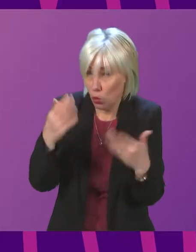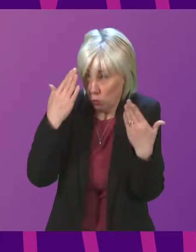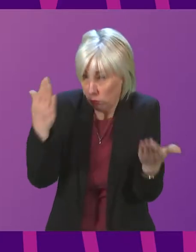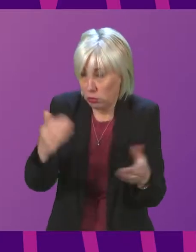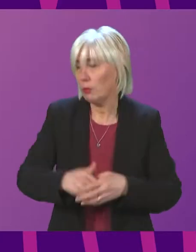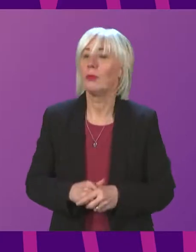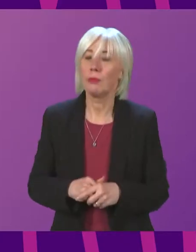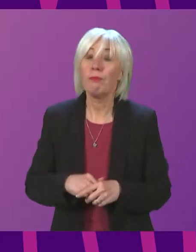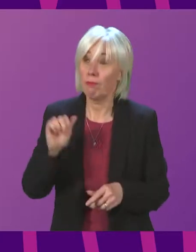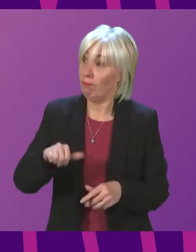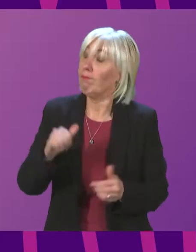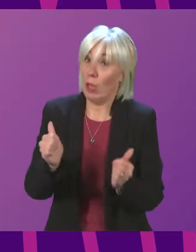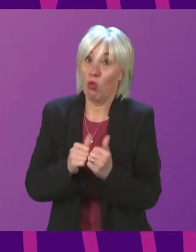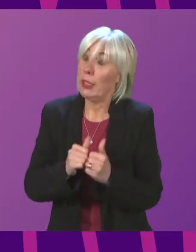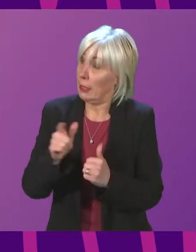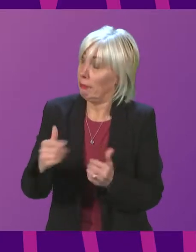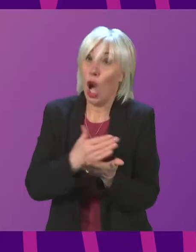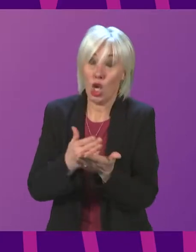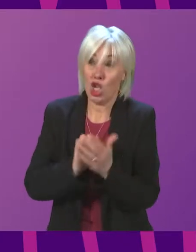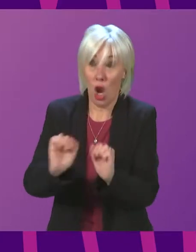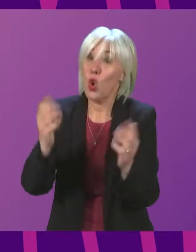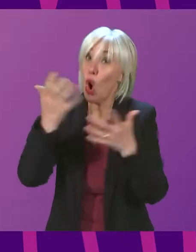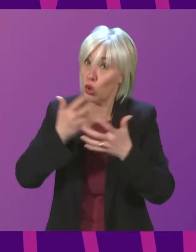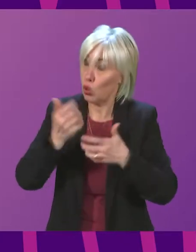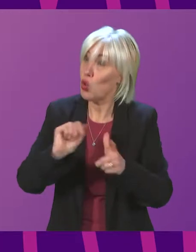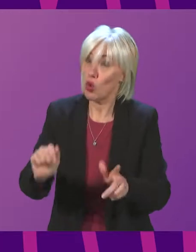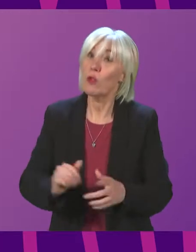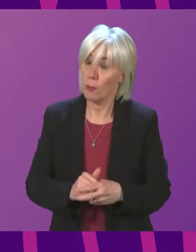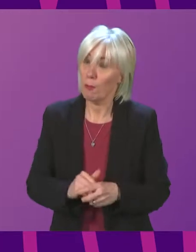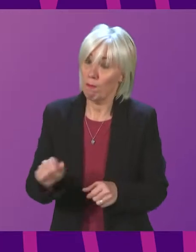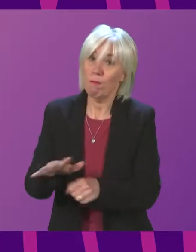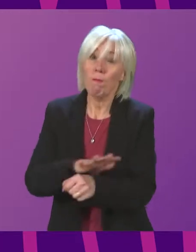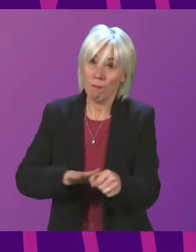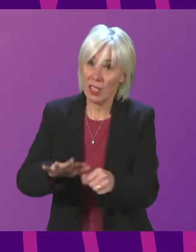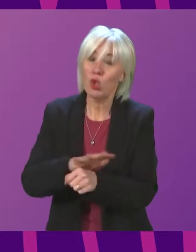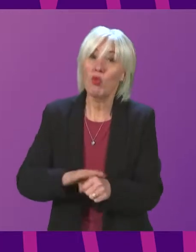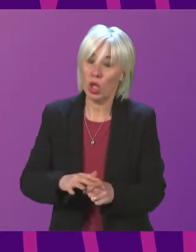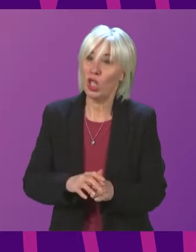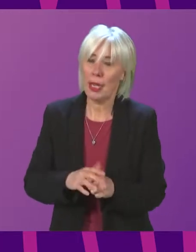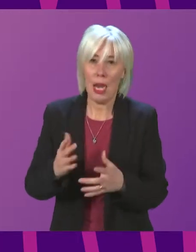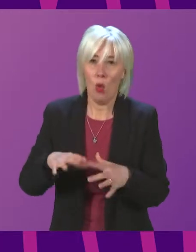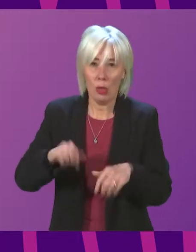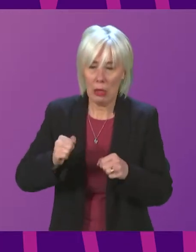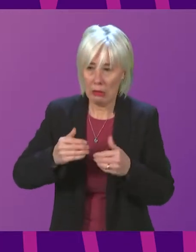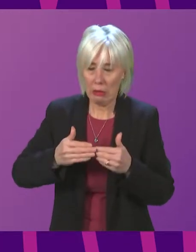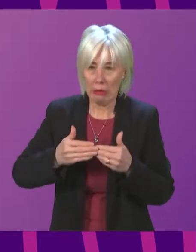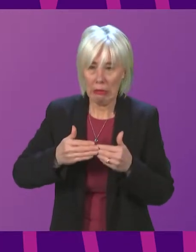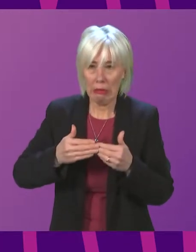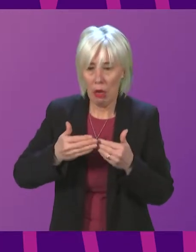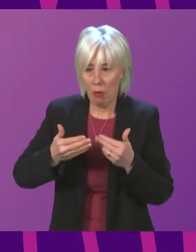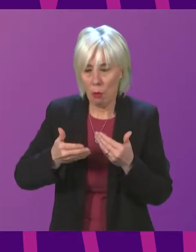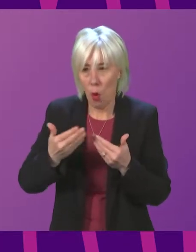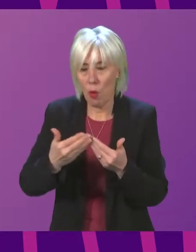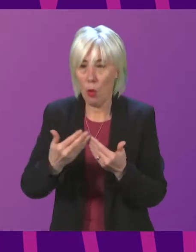I do absolutely share the members' concerns about the situation as it is unfolding across various sites in